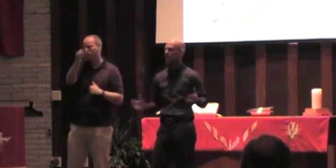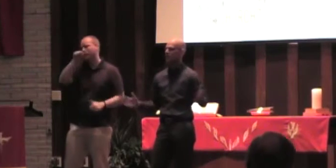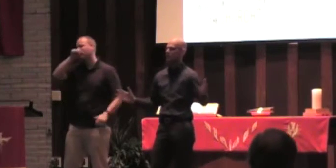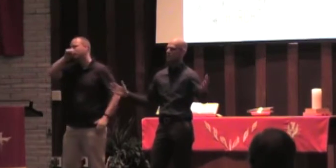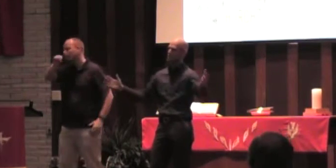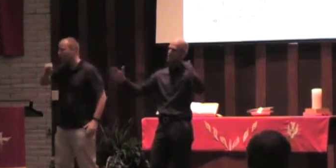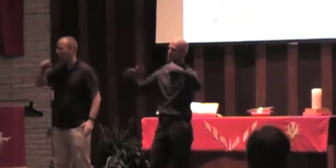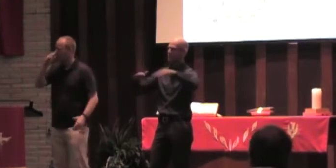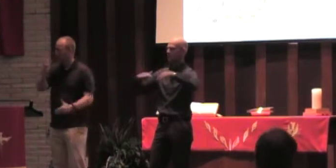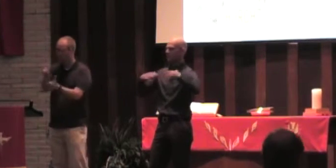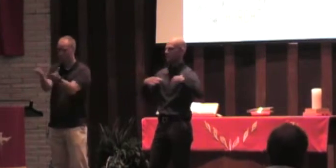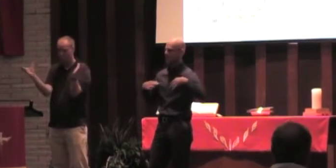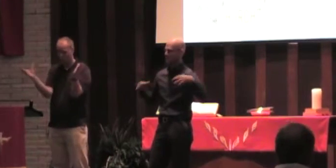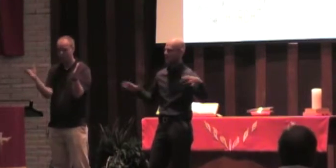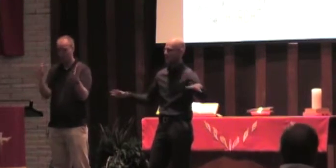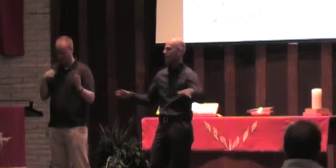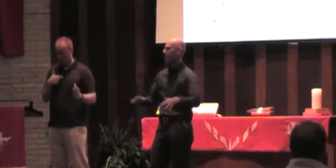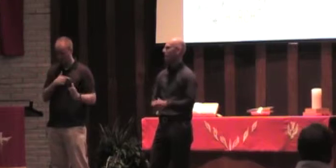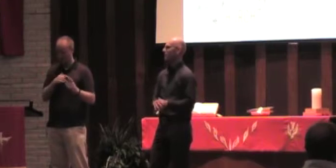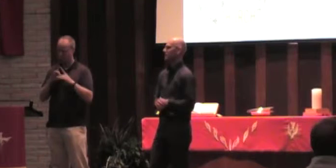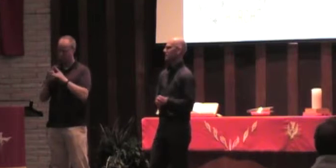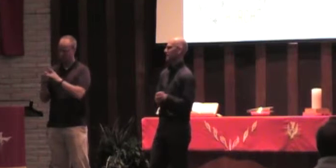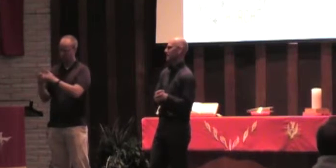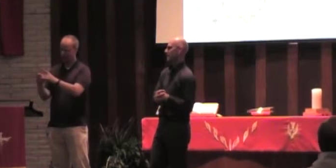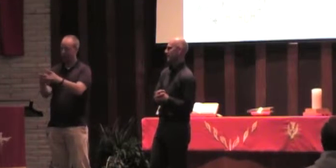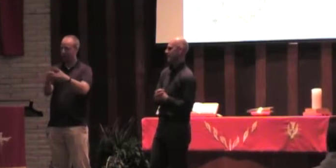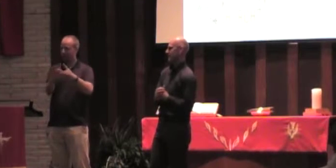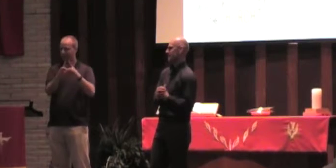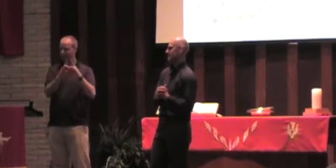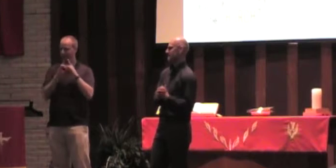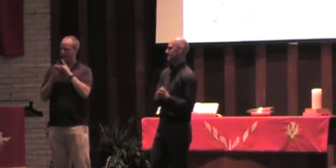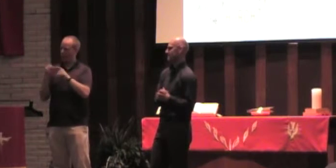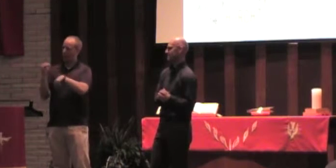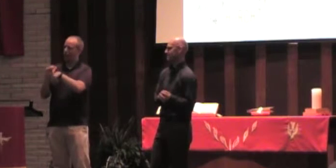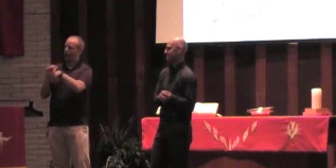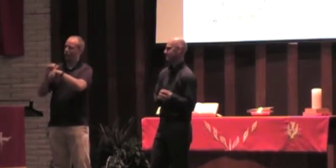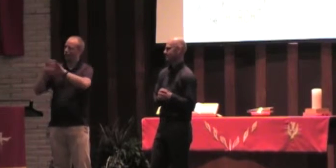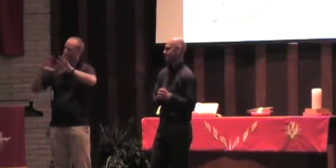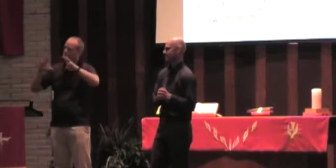just love for you and for us to lock arms together on that night.